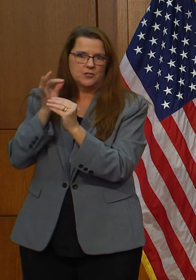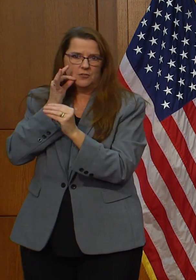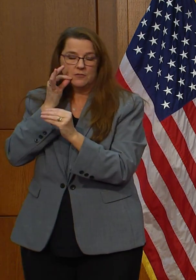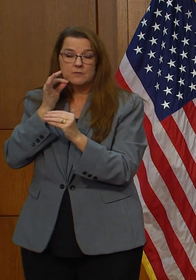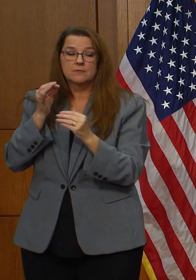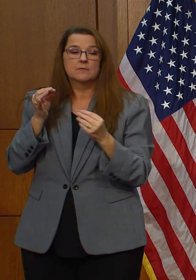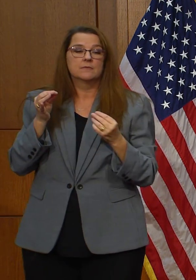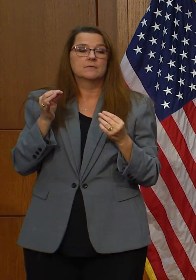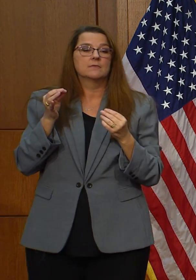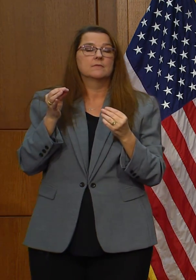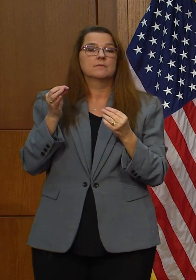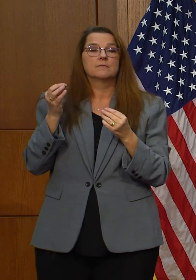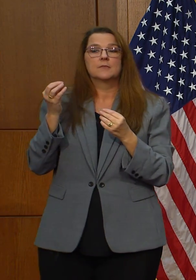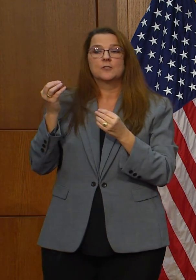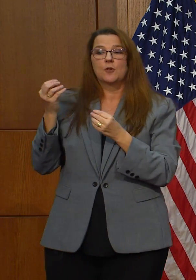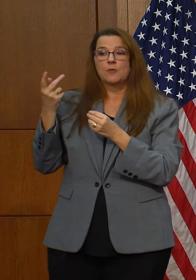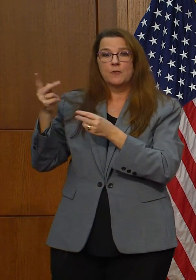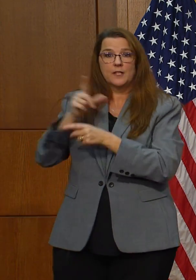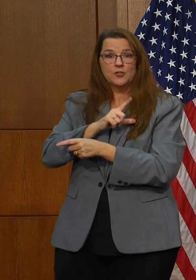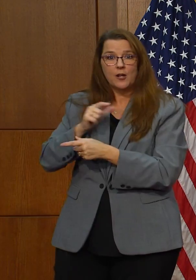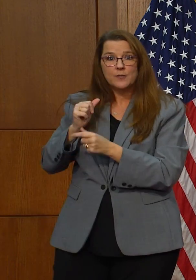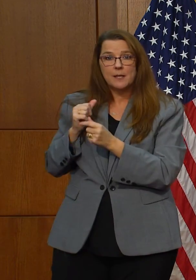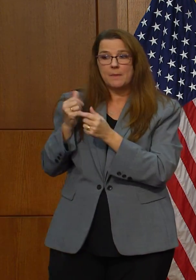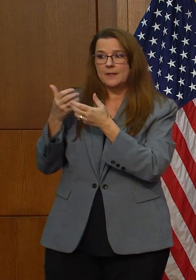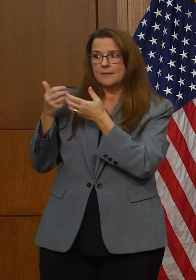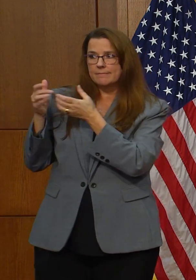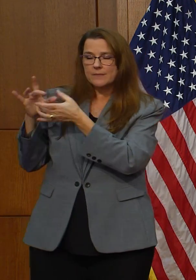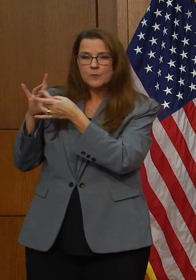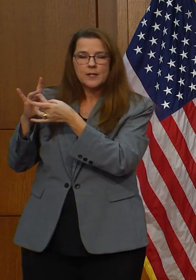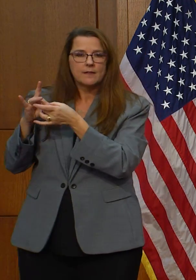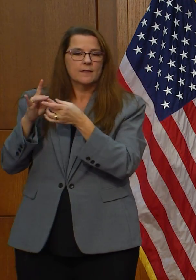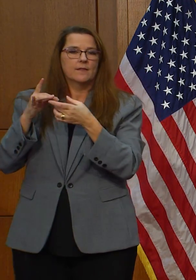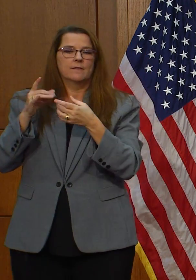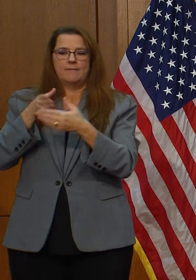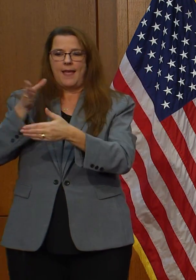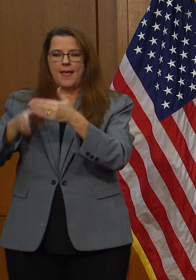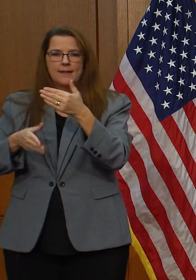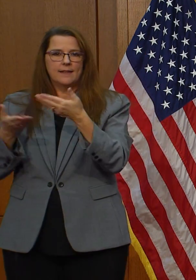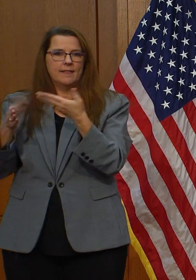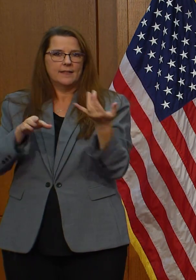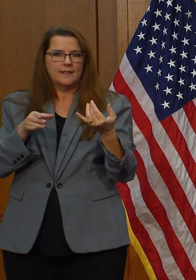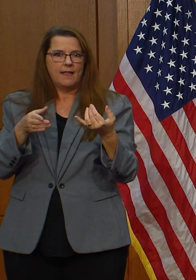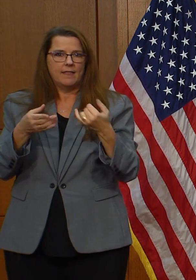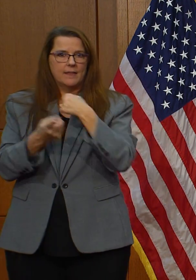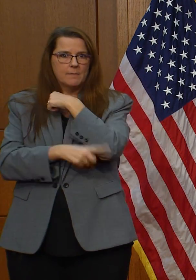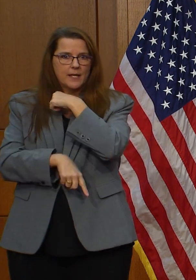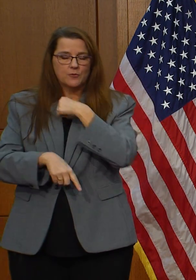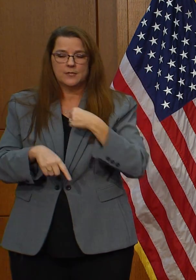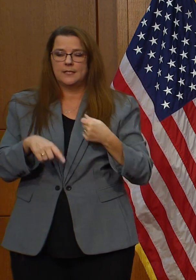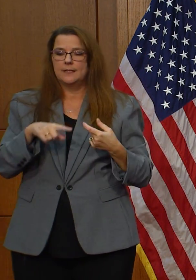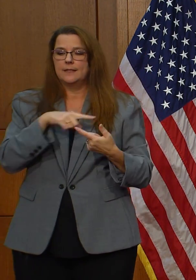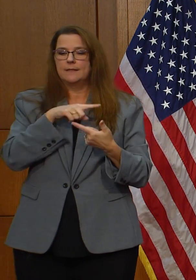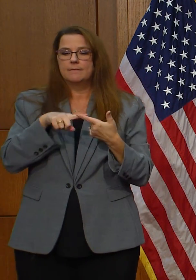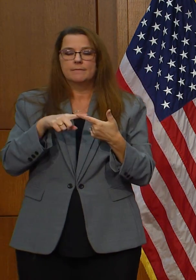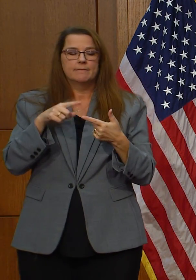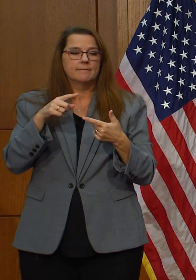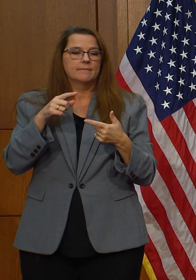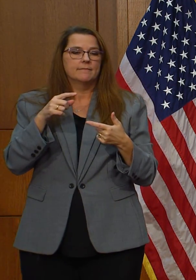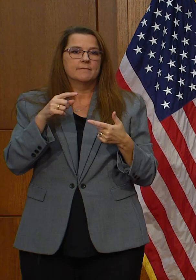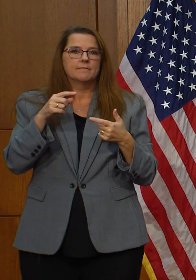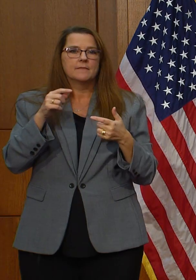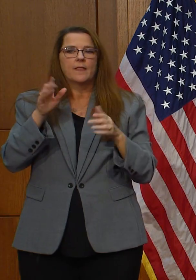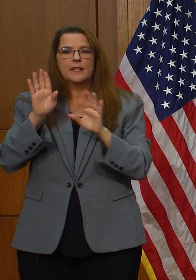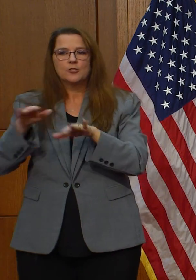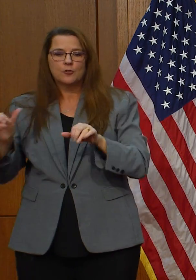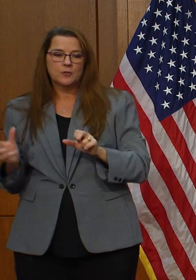on major issues, ending the death penalty, getting children back into the